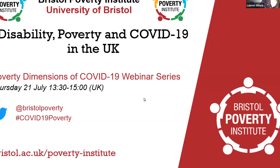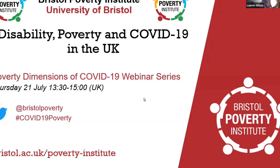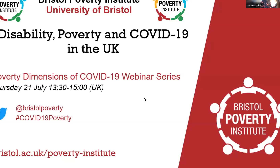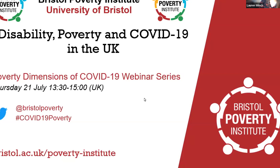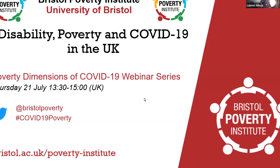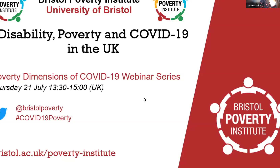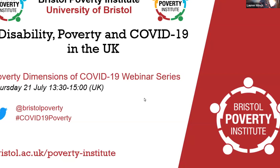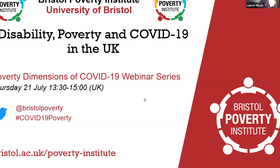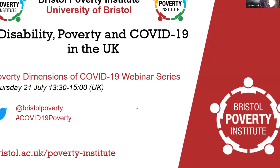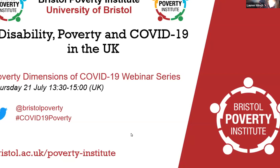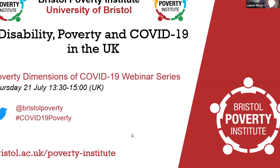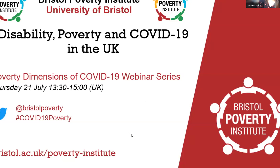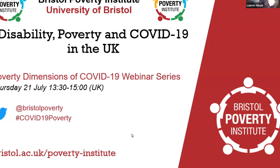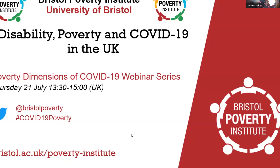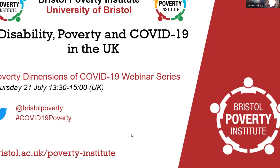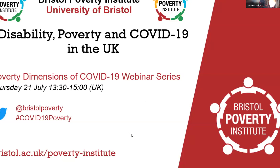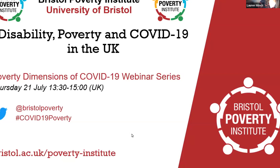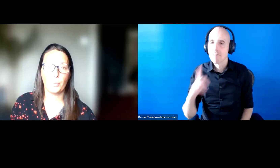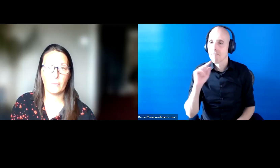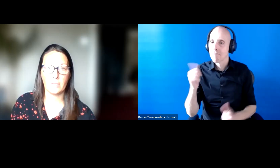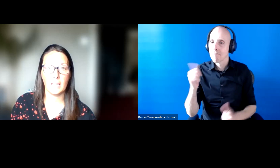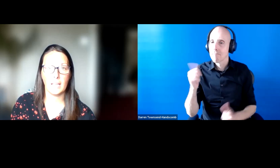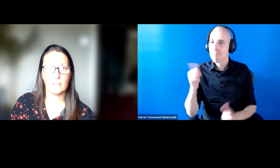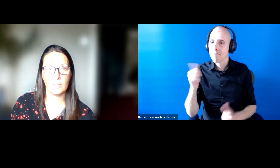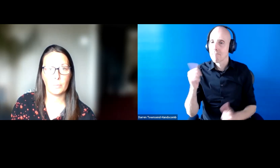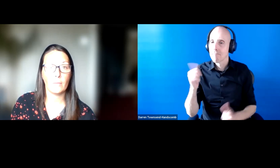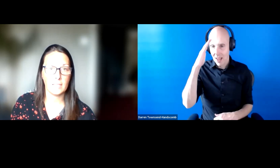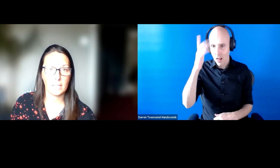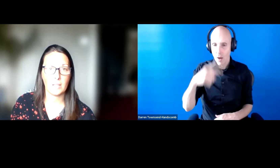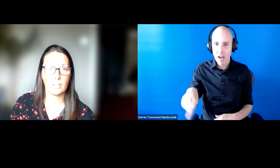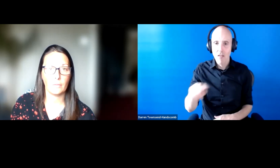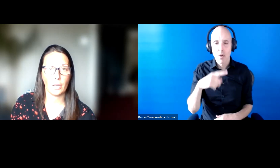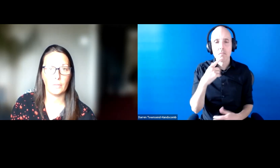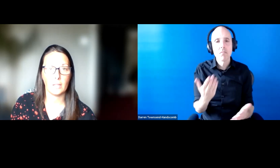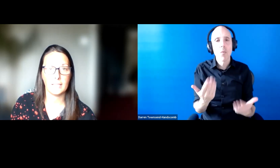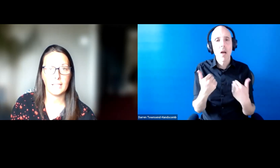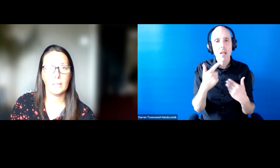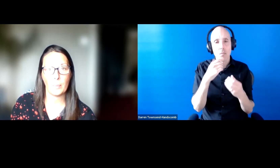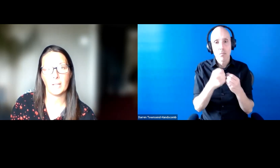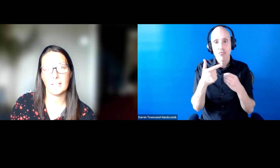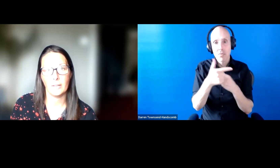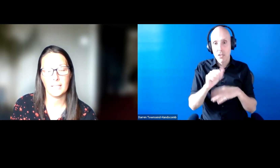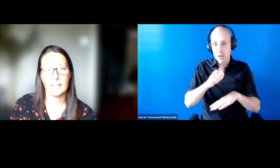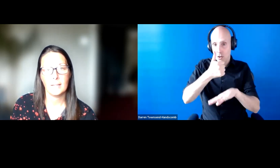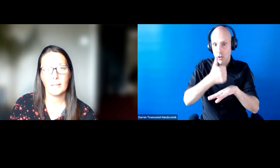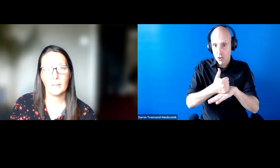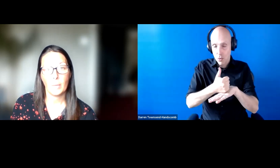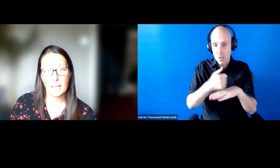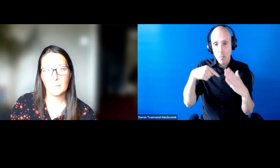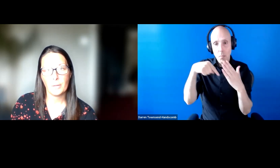So hello everyone and welcome to the Bristol Poverty Institute's Poverty Dimension of COVID-19 webinar series. My name is Lauren